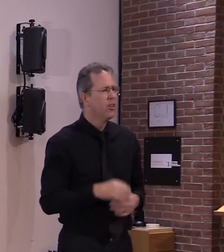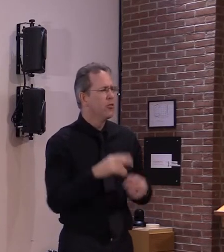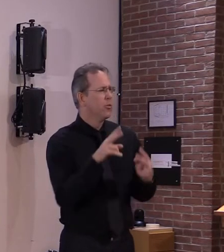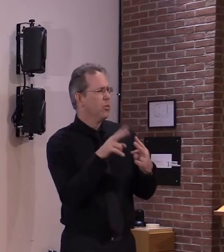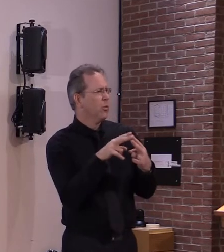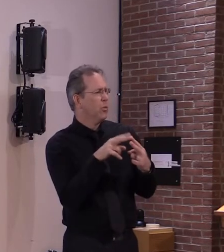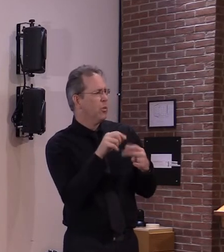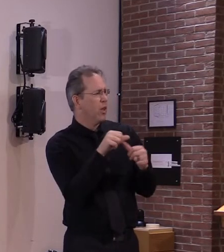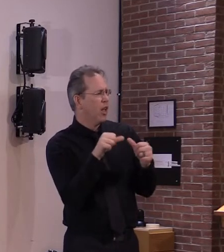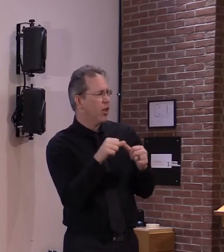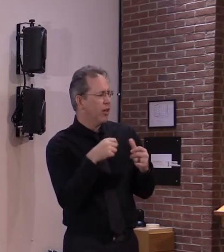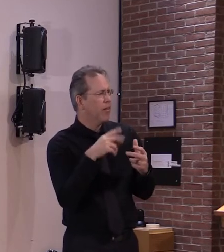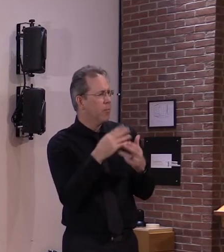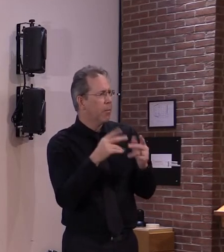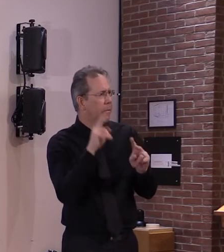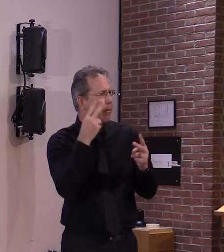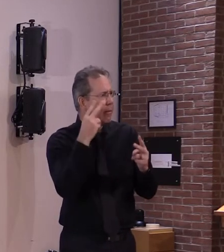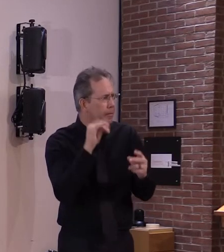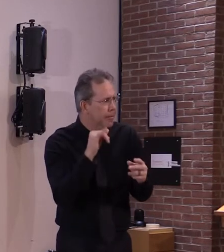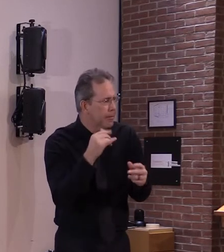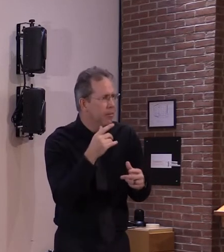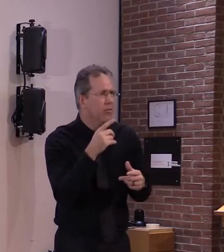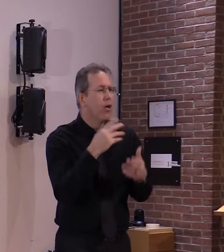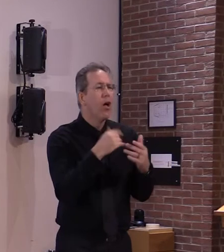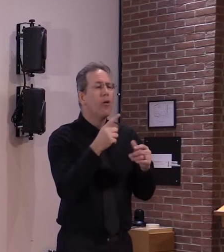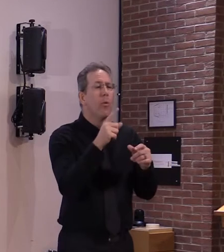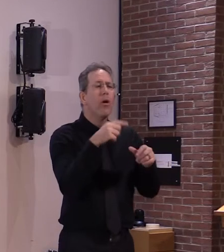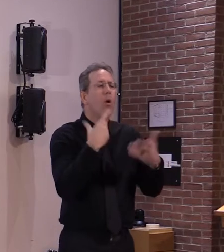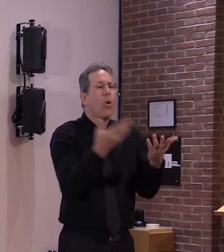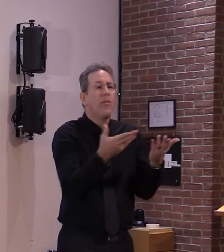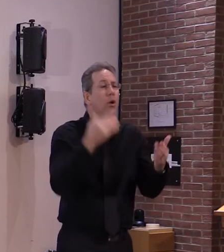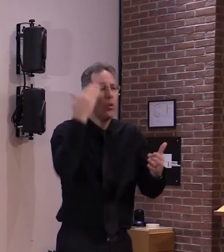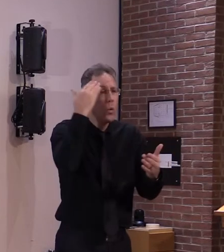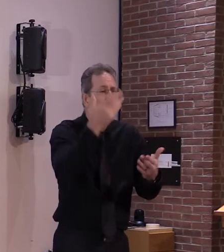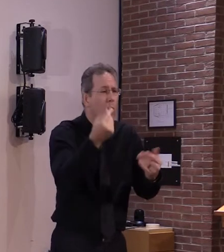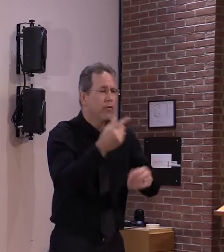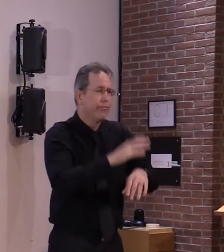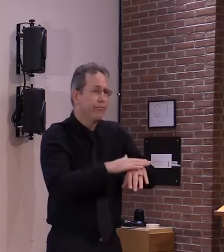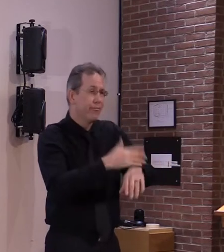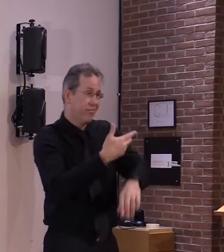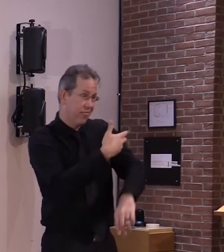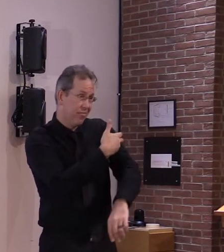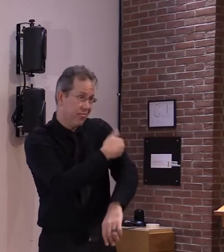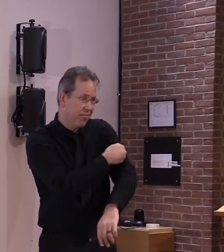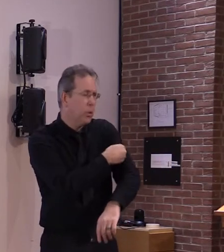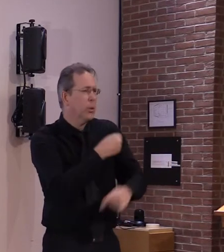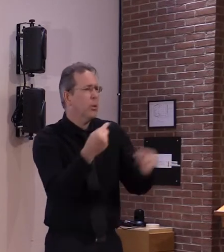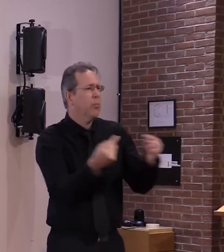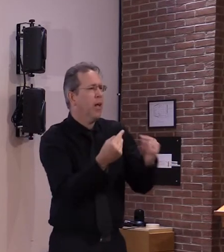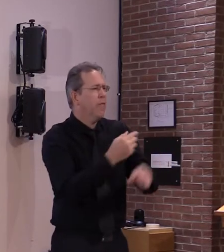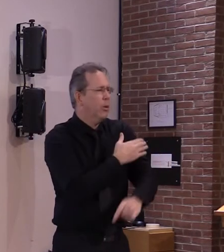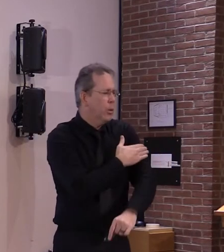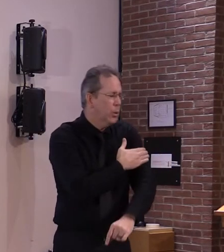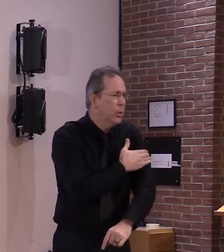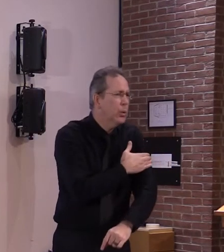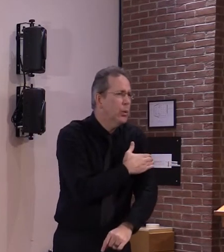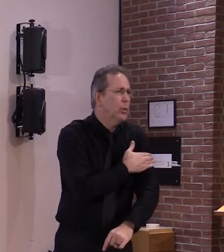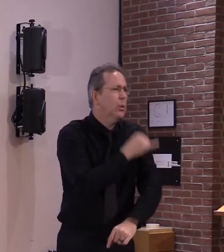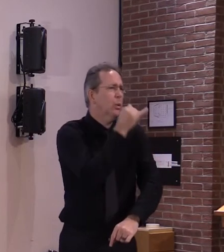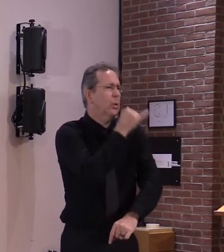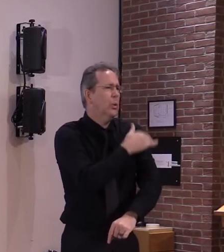having things like muscle aches fatigue chills headache things of that sort